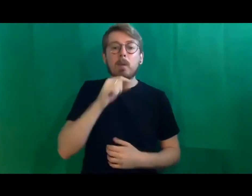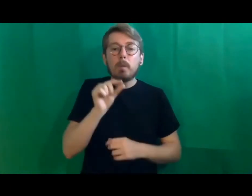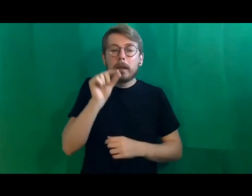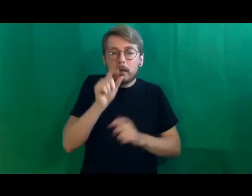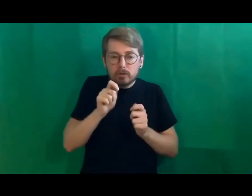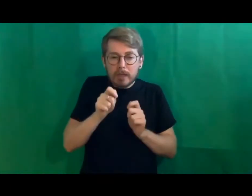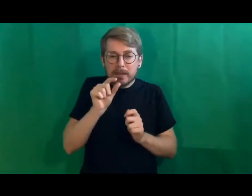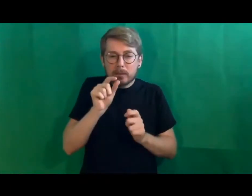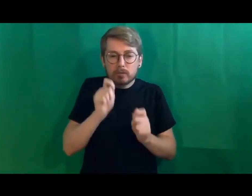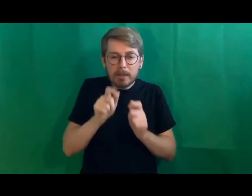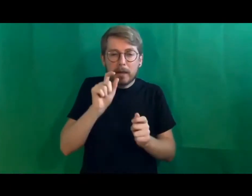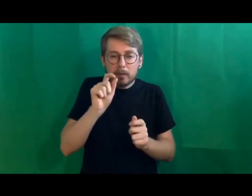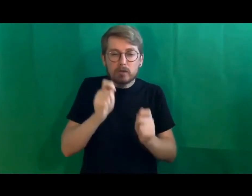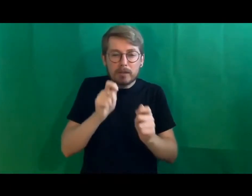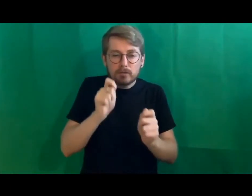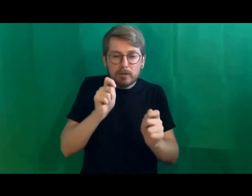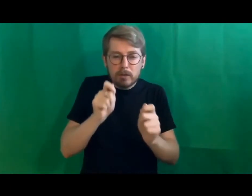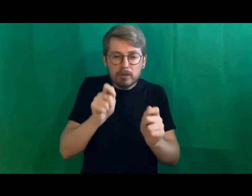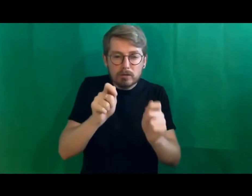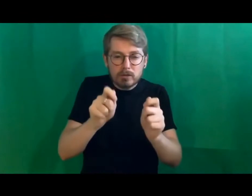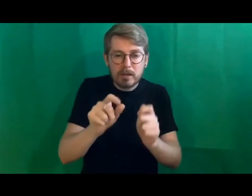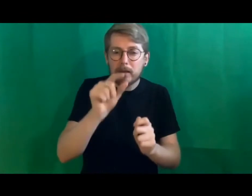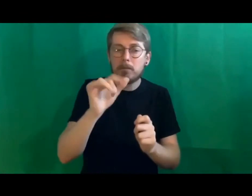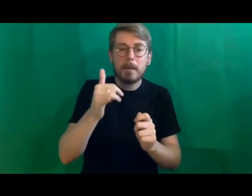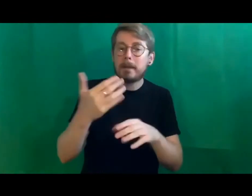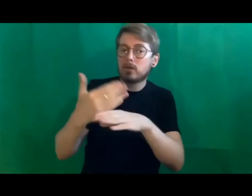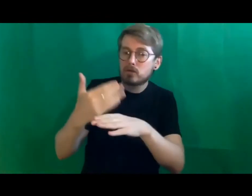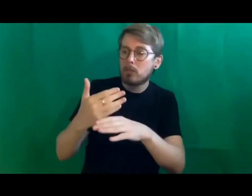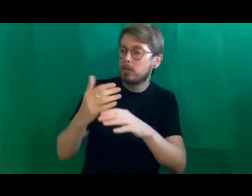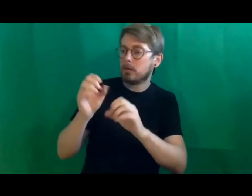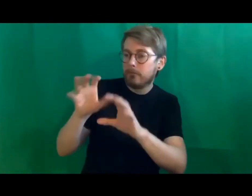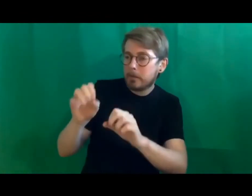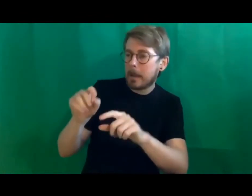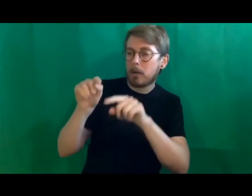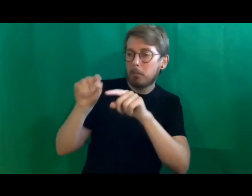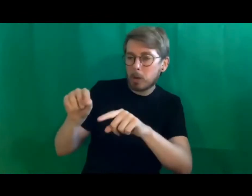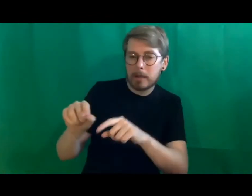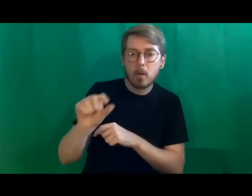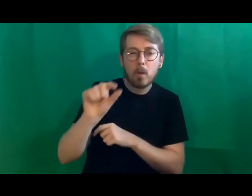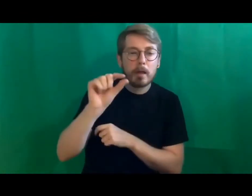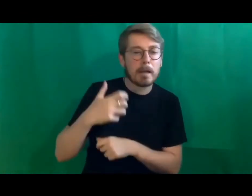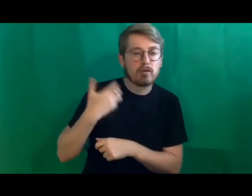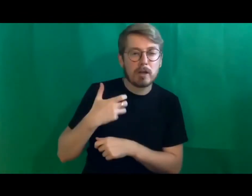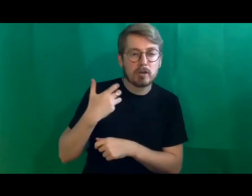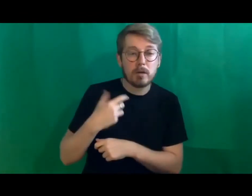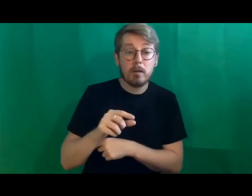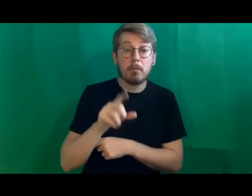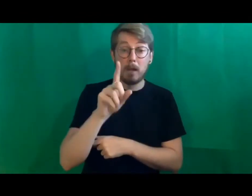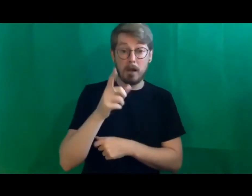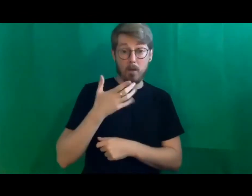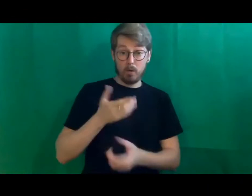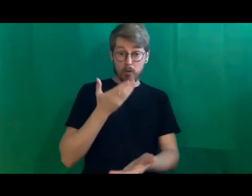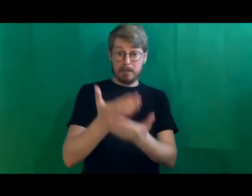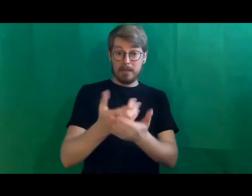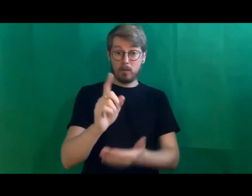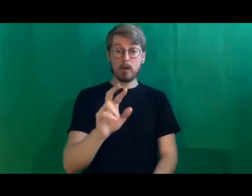place in our own space whether it's about a job or feedback or bullying or a microaggression um but I want to leave you all with the hope that the tide